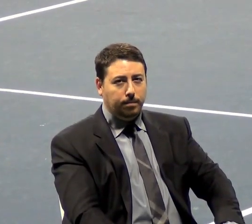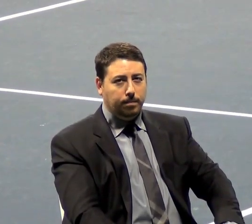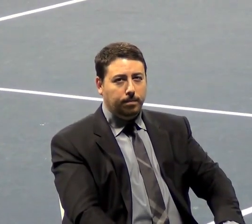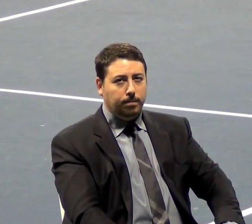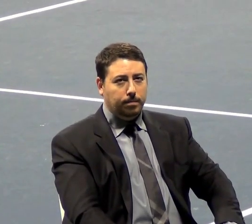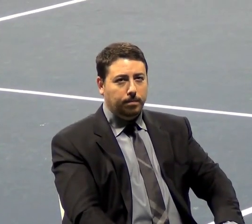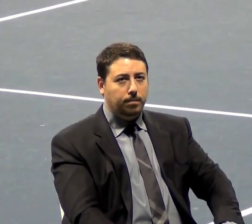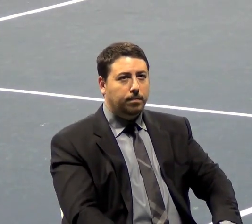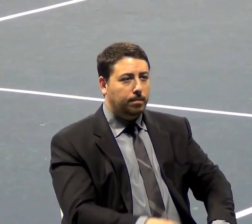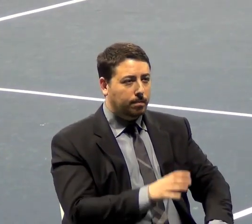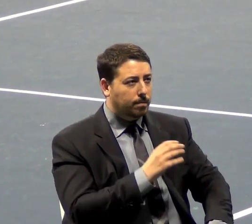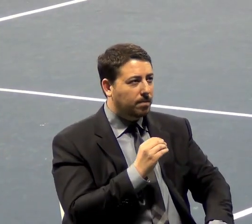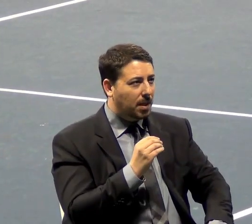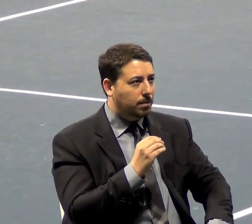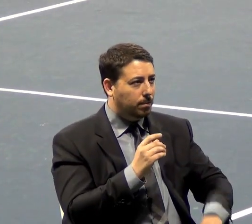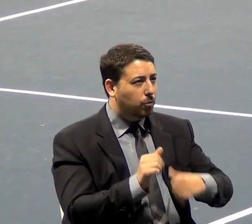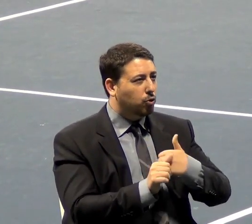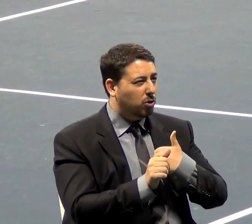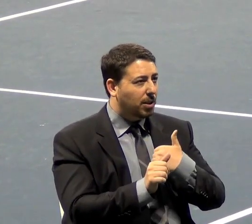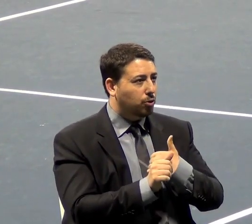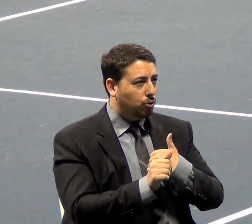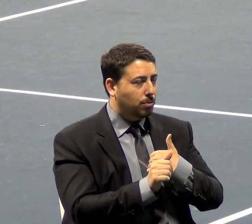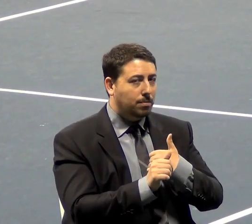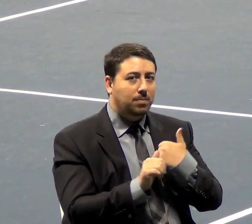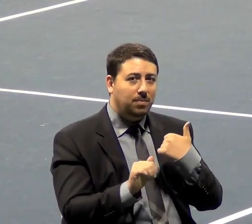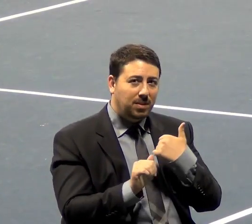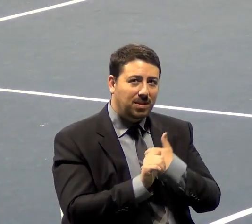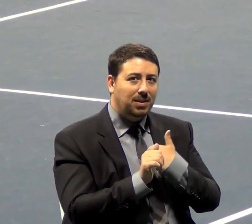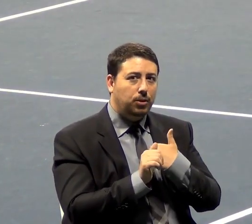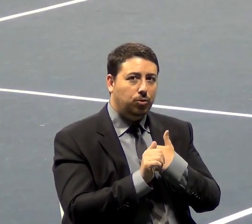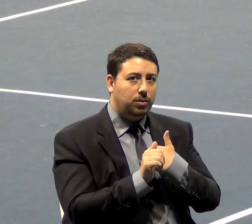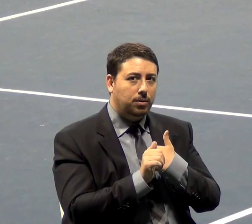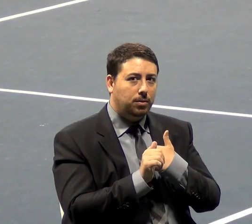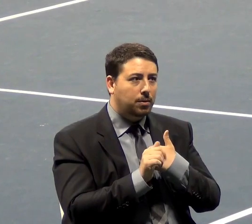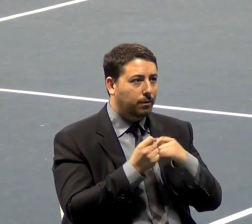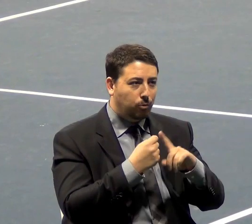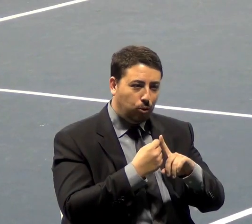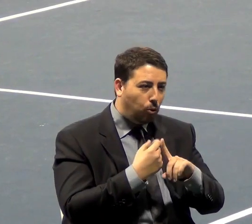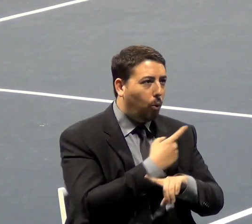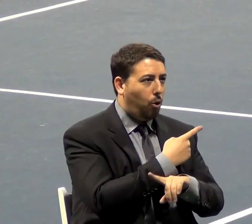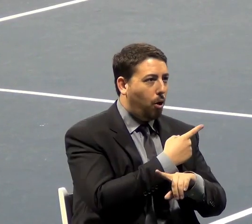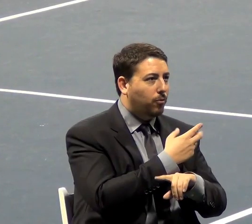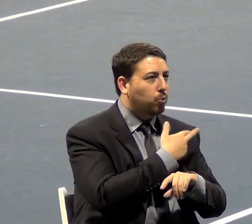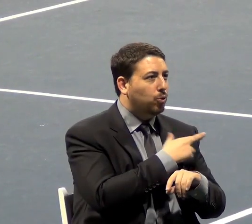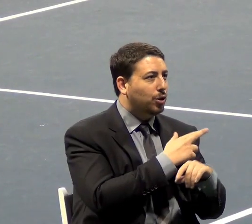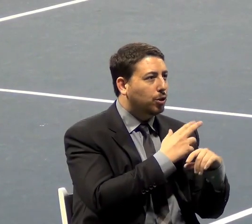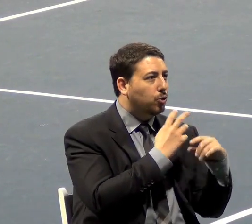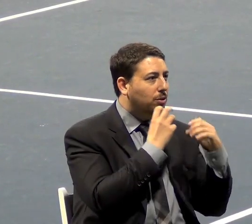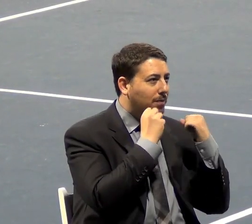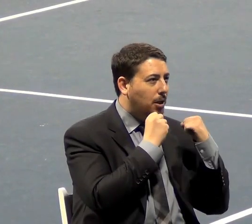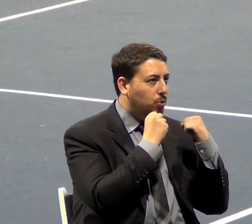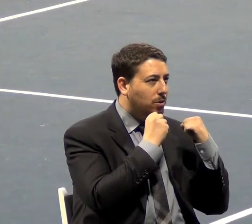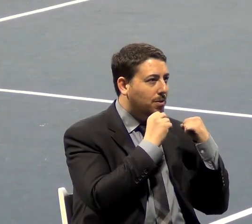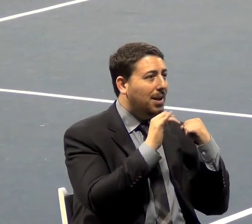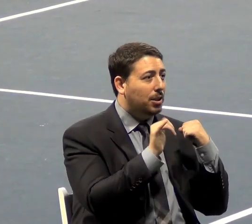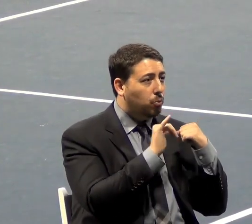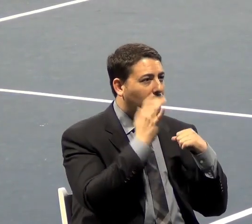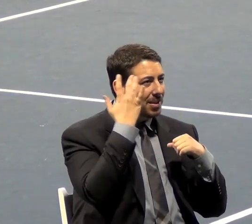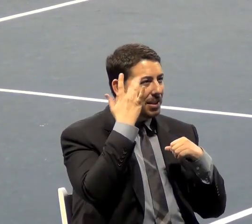And there's danger. There's danger in getting off on tangents with religious values as well as intellectual material. But